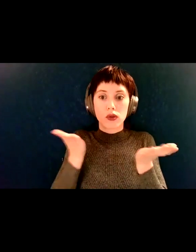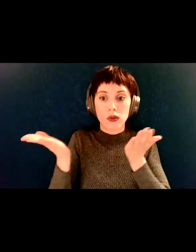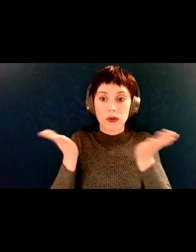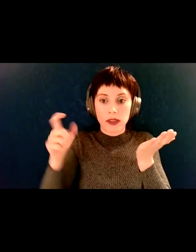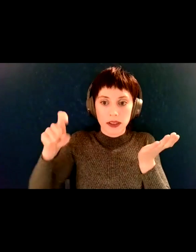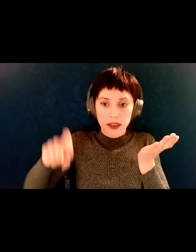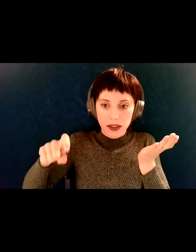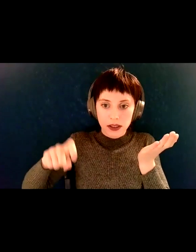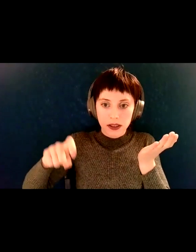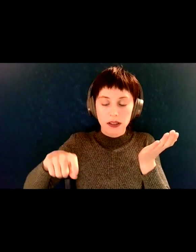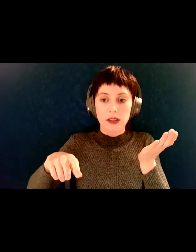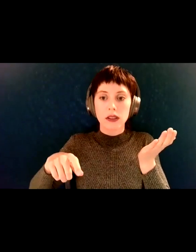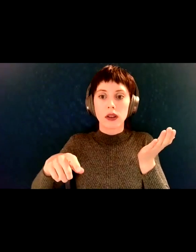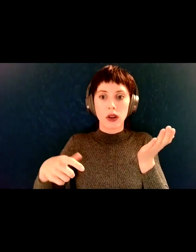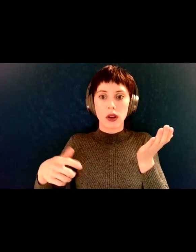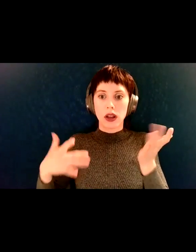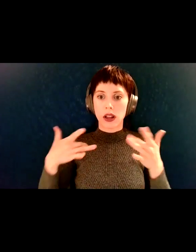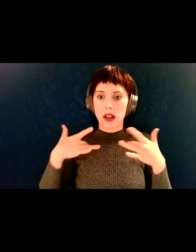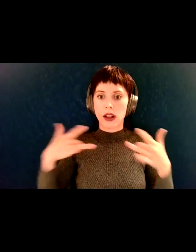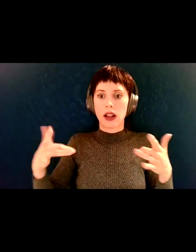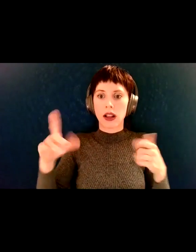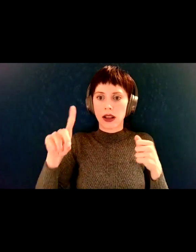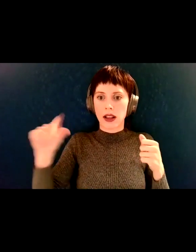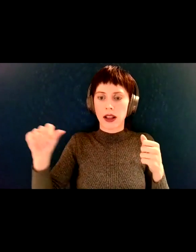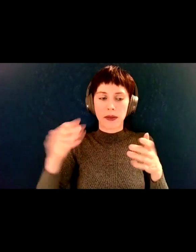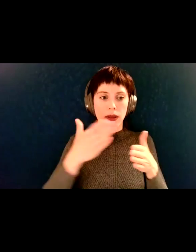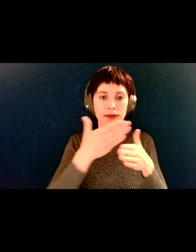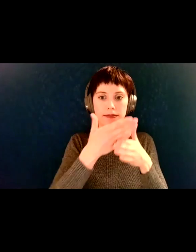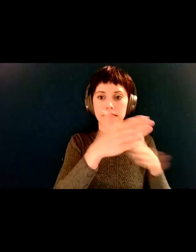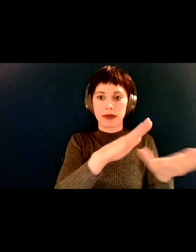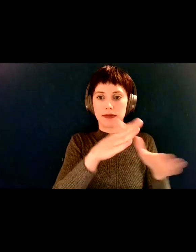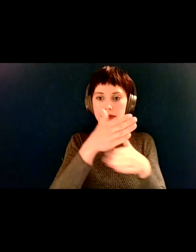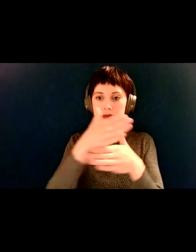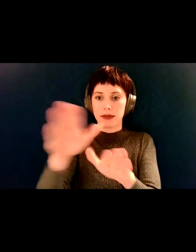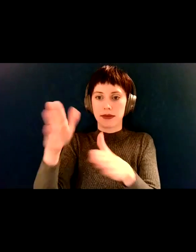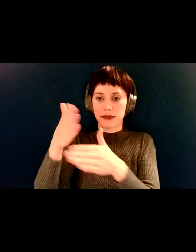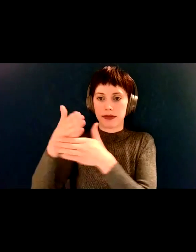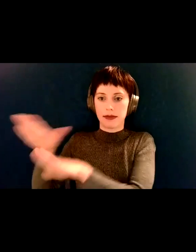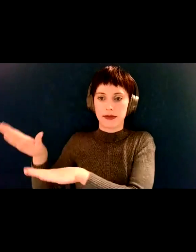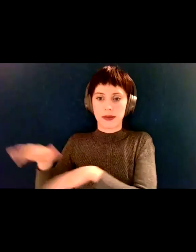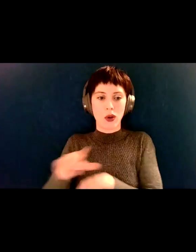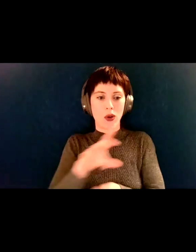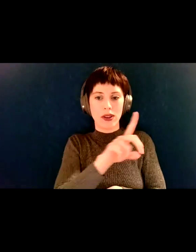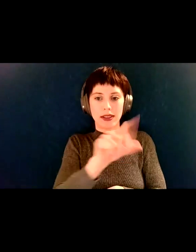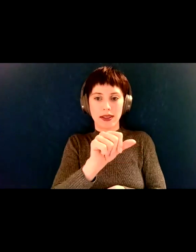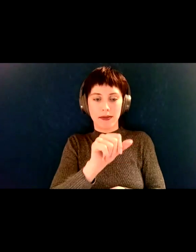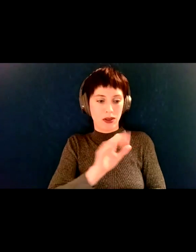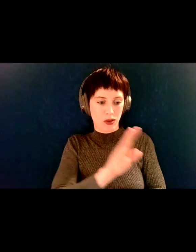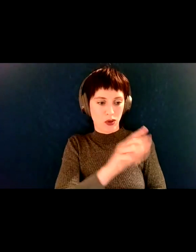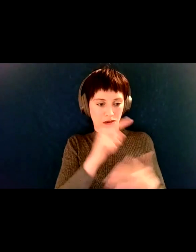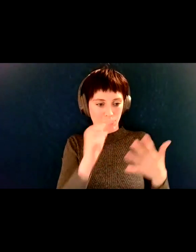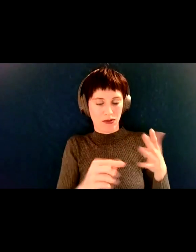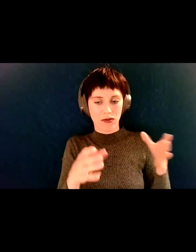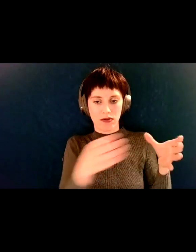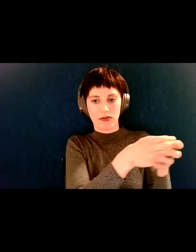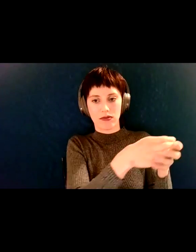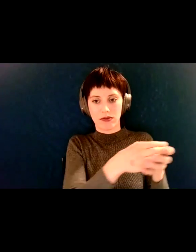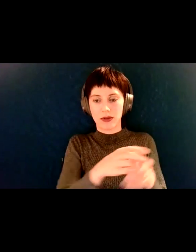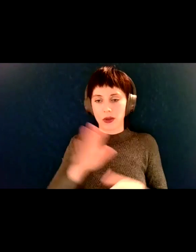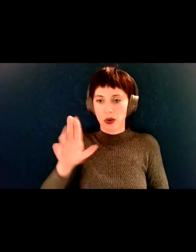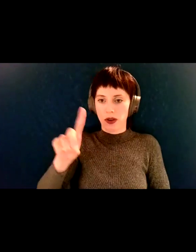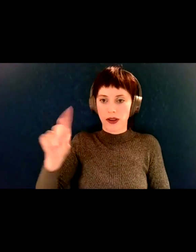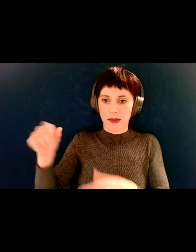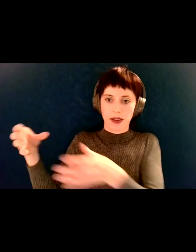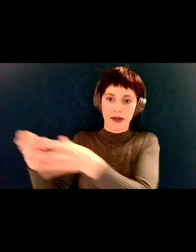divided into different groups based on our disabilities. Um, um, Alan, for example,